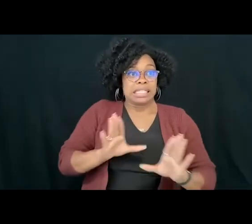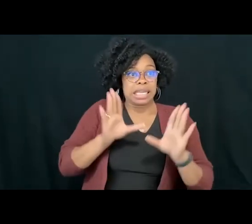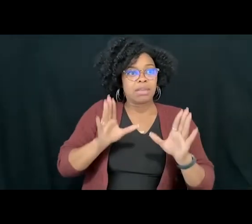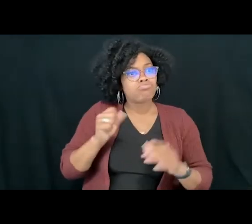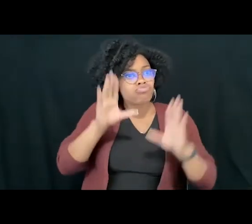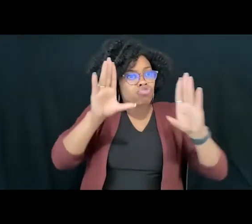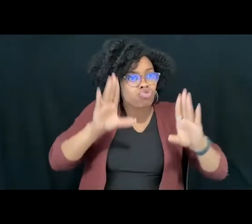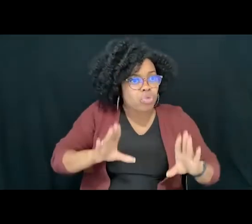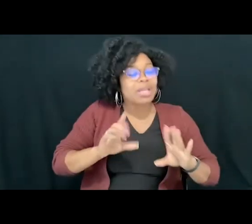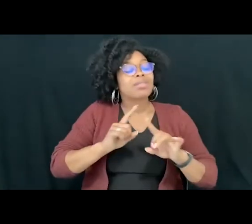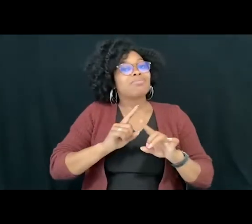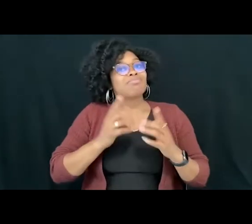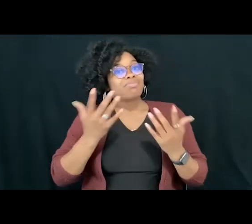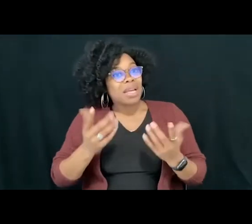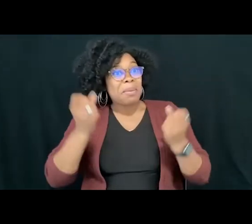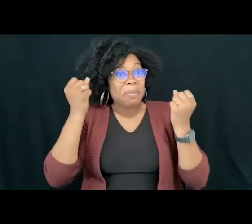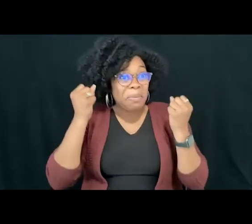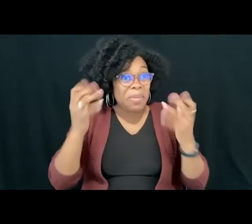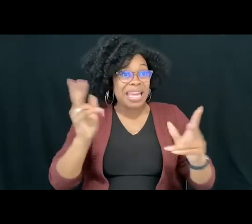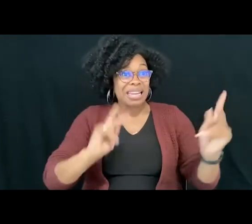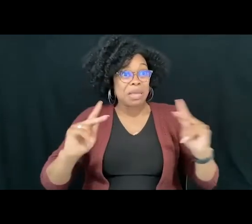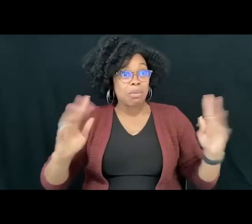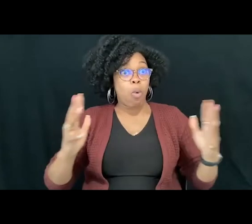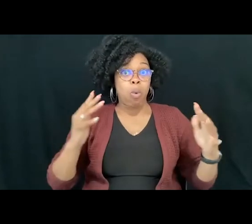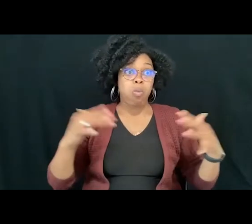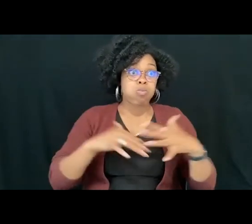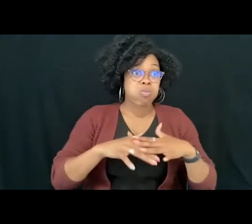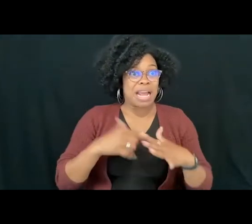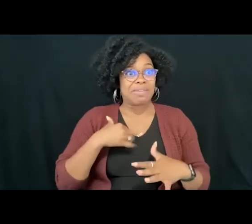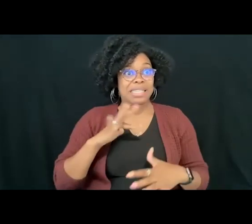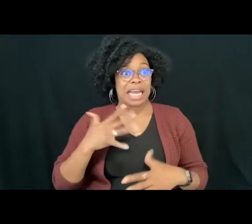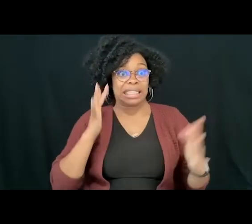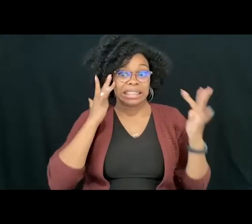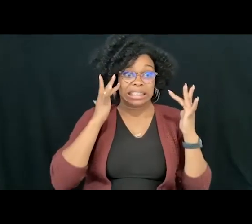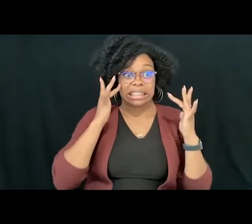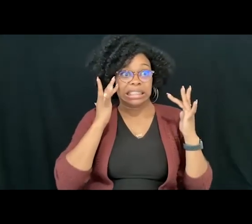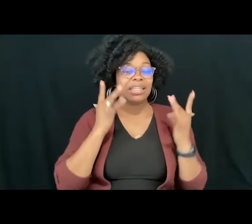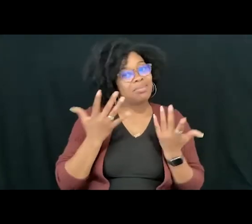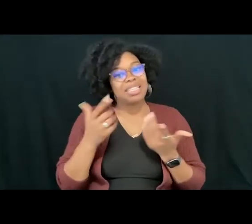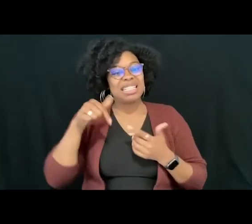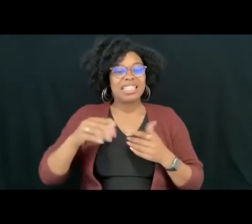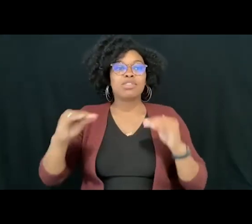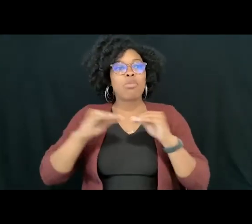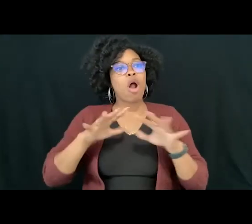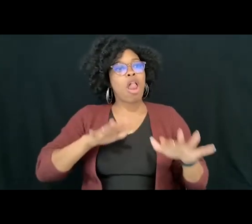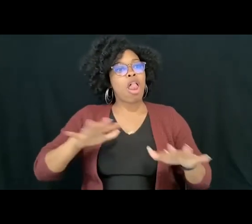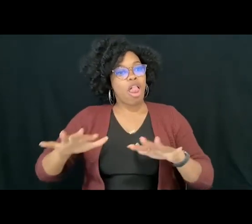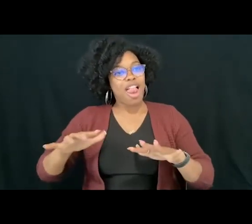people, and so I was kind of freaked out. And in some ways, this is a much, this is a much better pace for me. Even though there's a